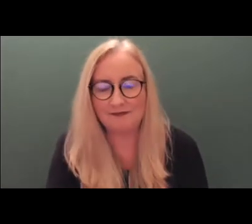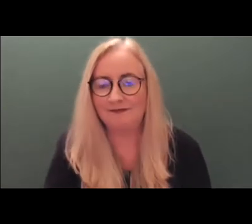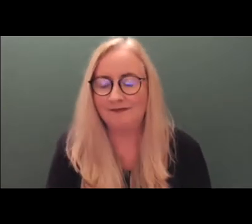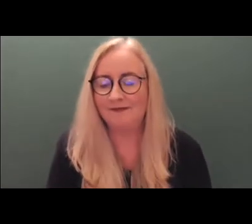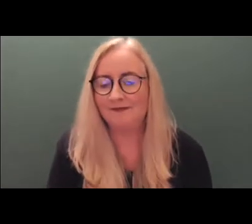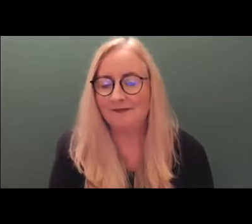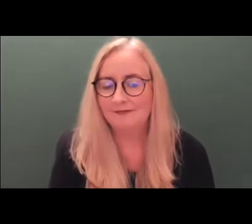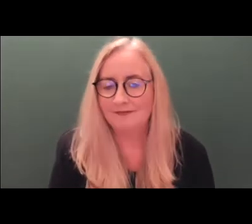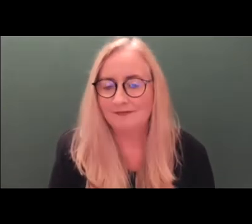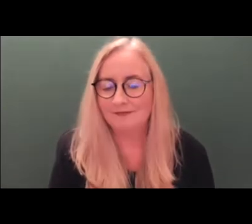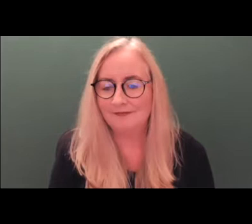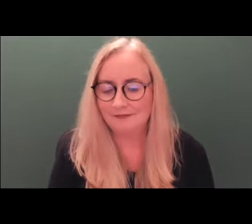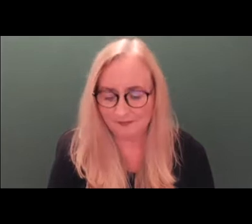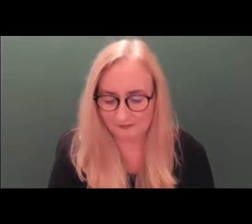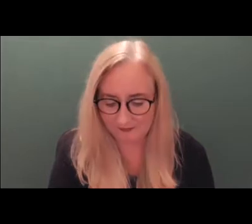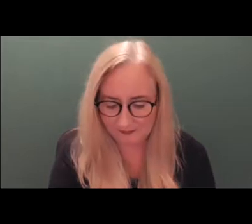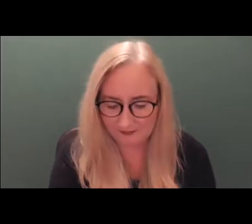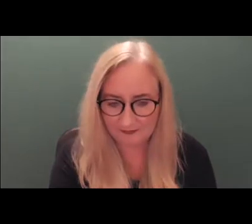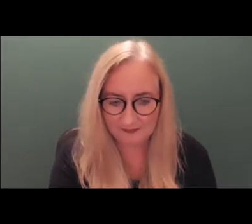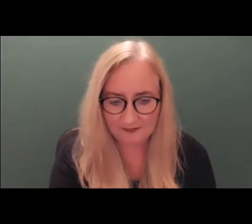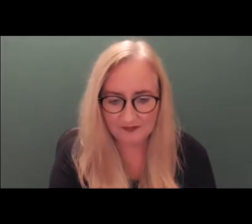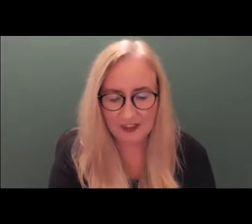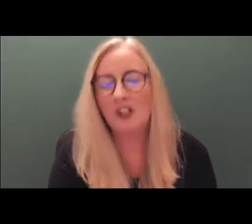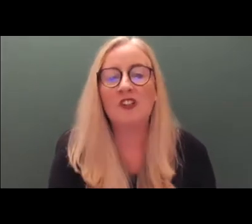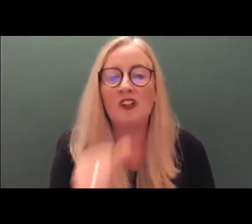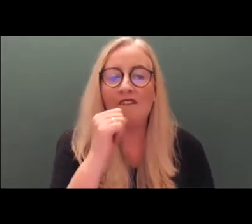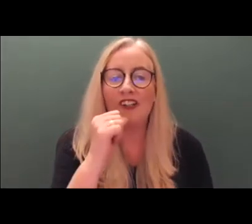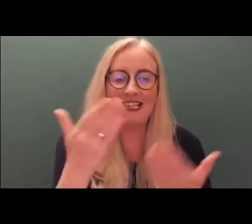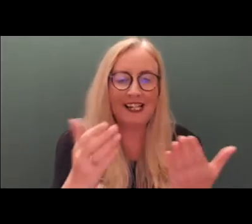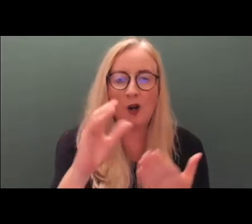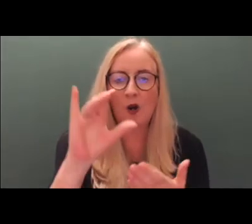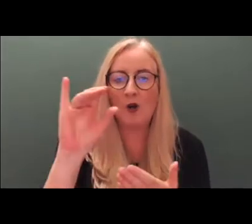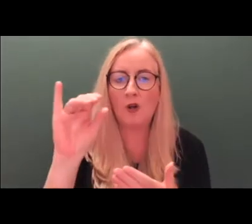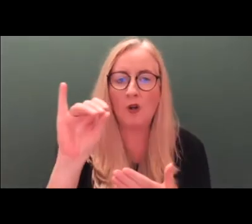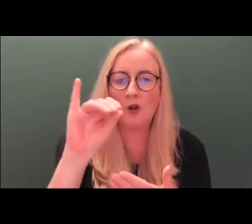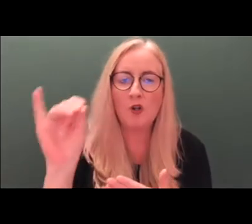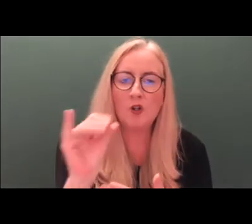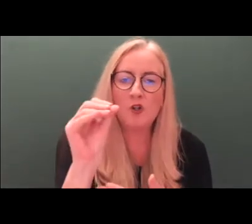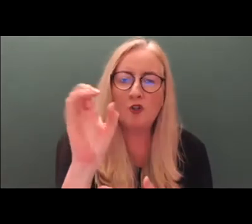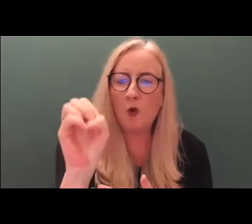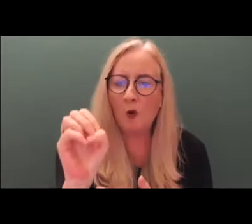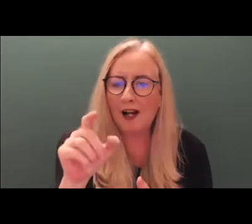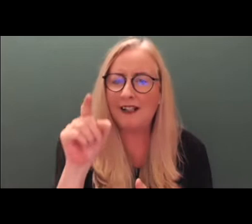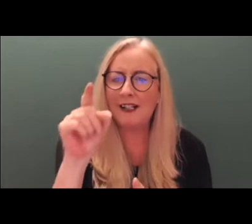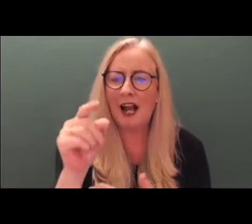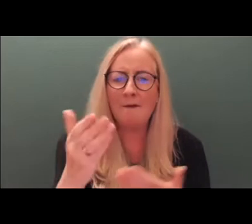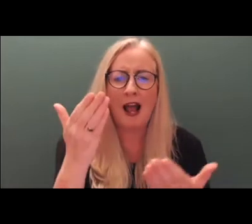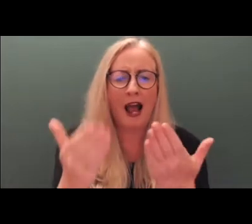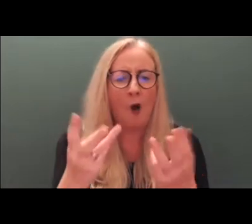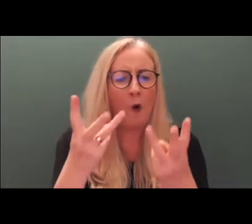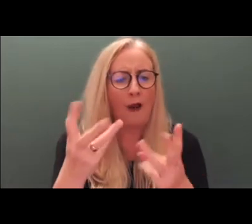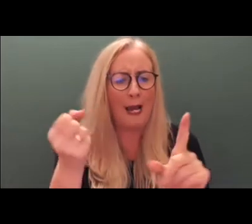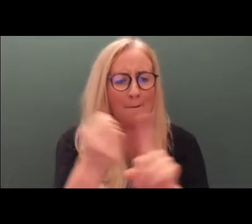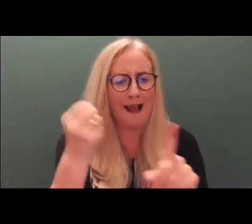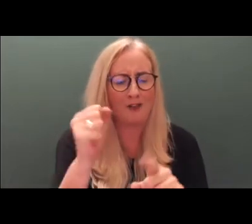Okay, so I will go to Jo first of all. Jo, how will the introduction of the Act impact on your